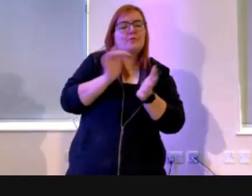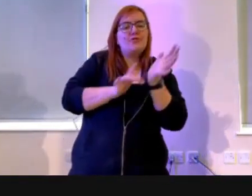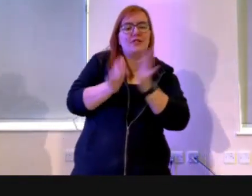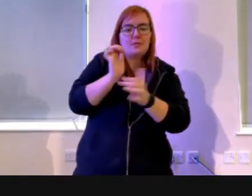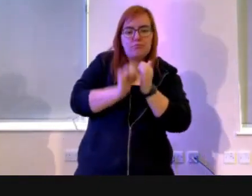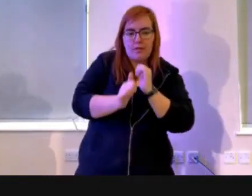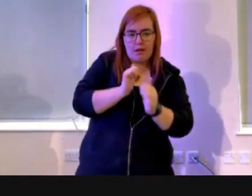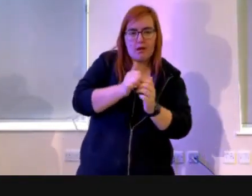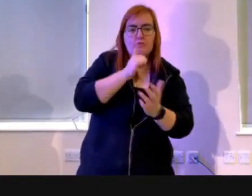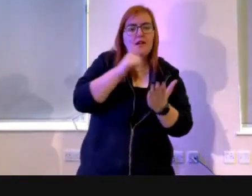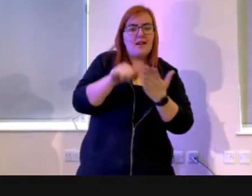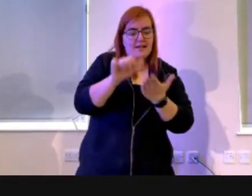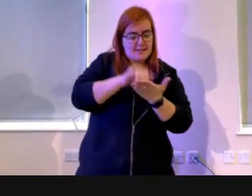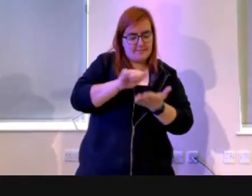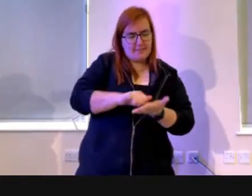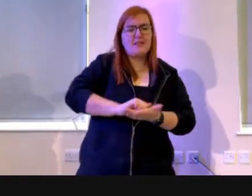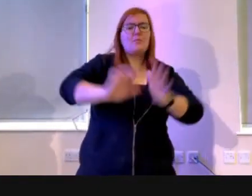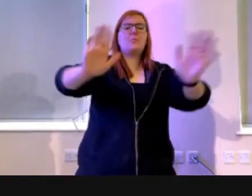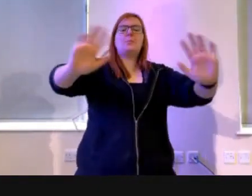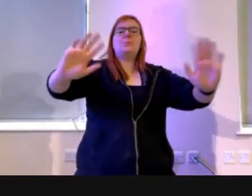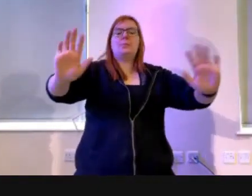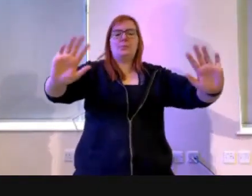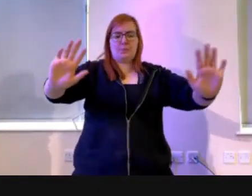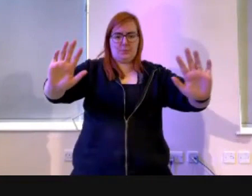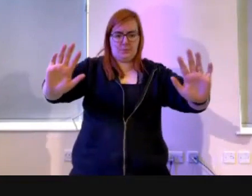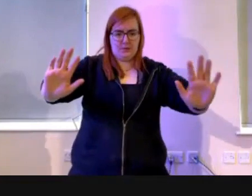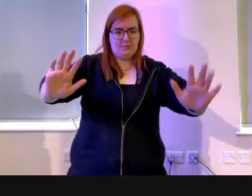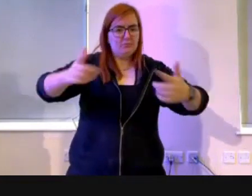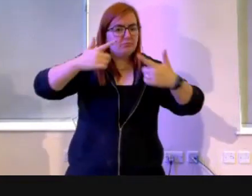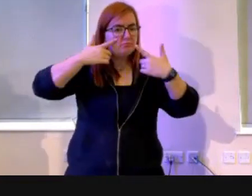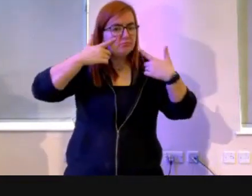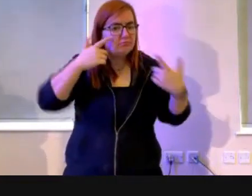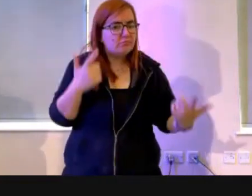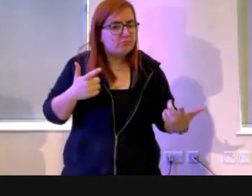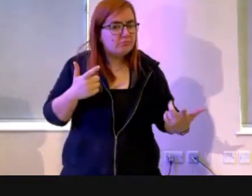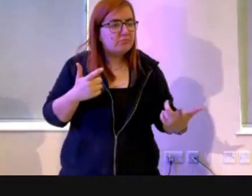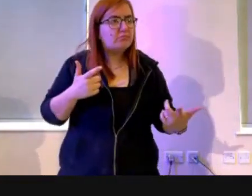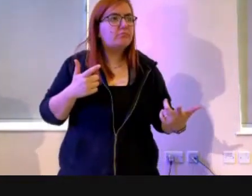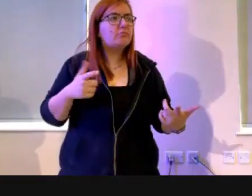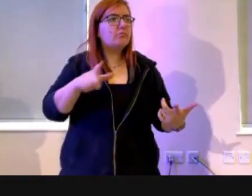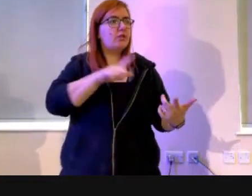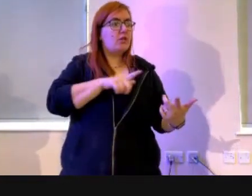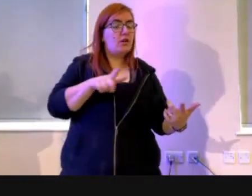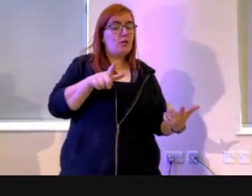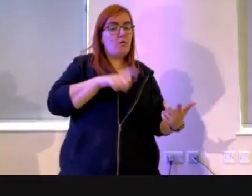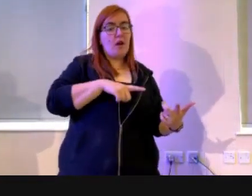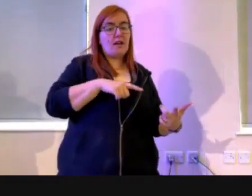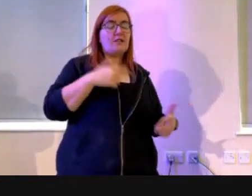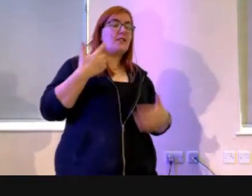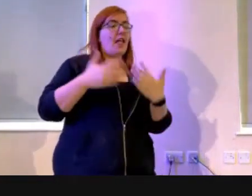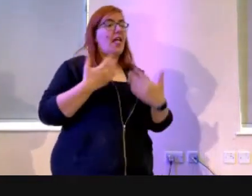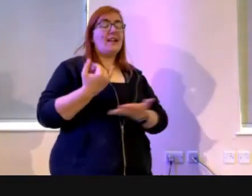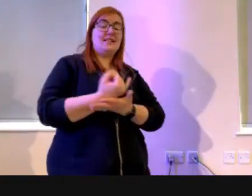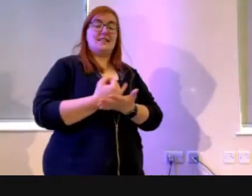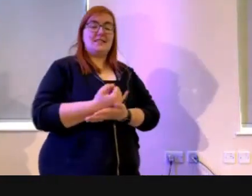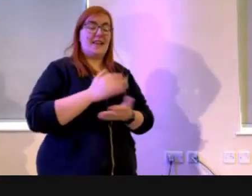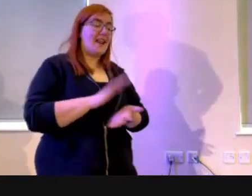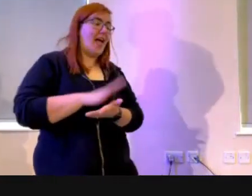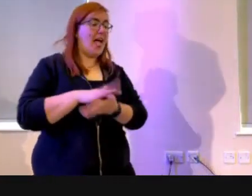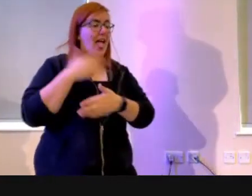went, whoa, whoa, whoa, whoa, whoa, let's be careful here because you can't just go around sinning and doing whatever you want. You